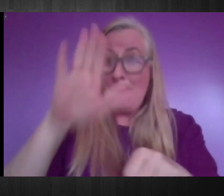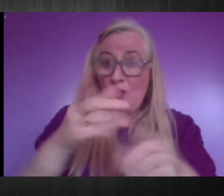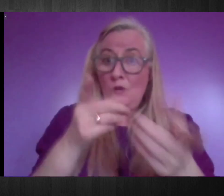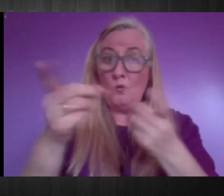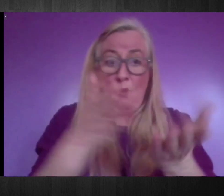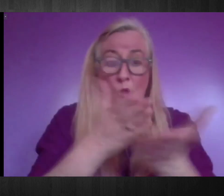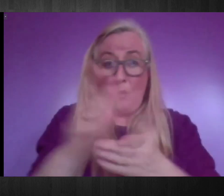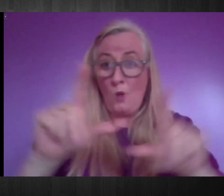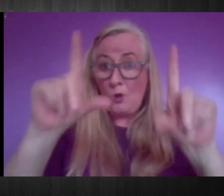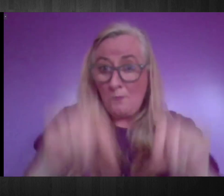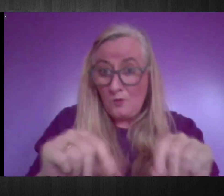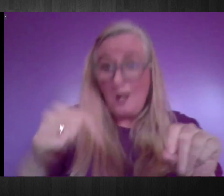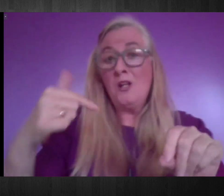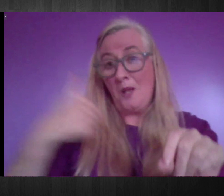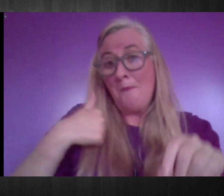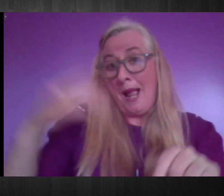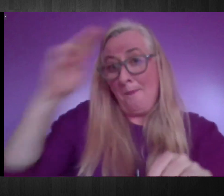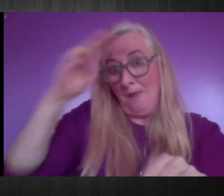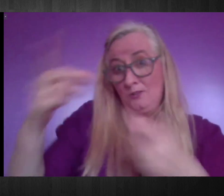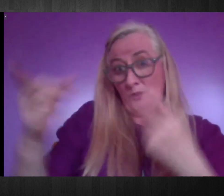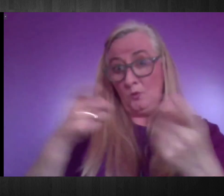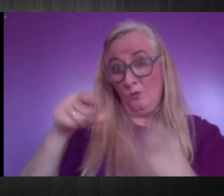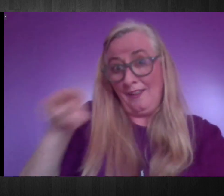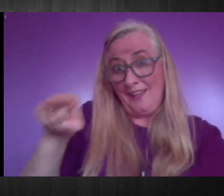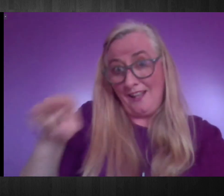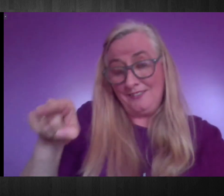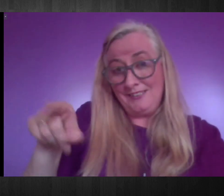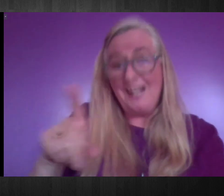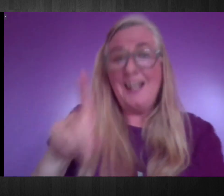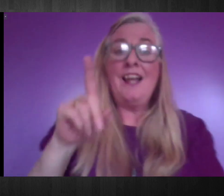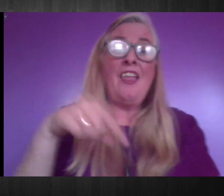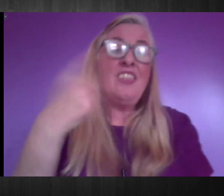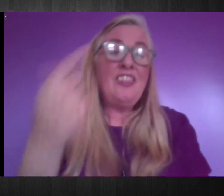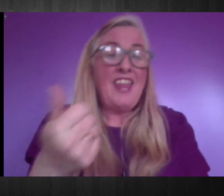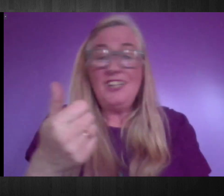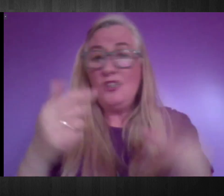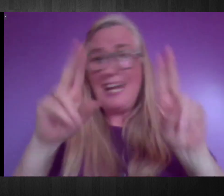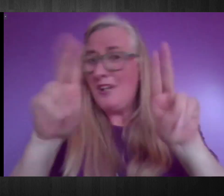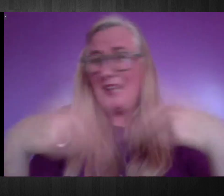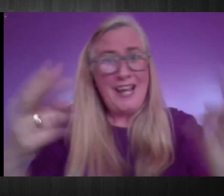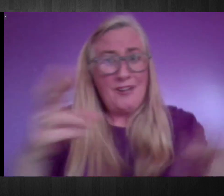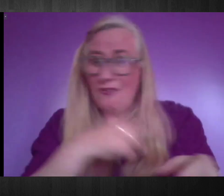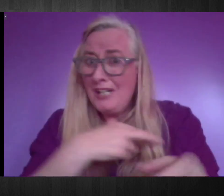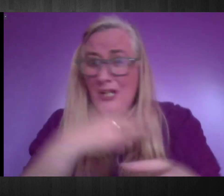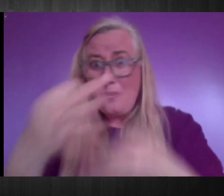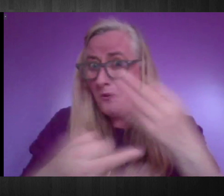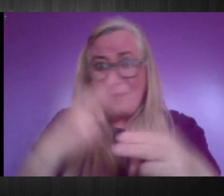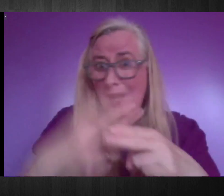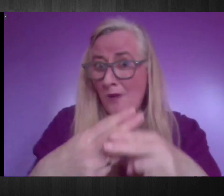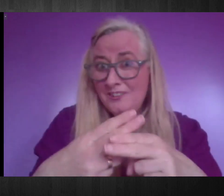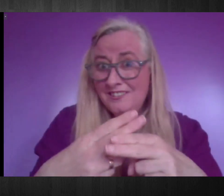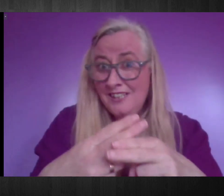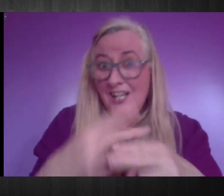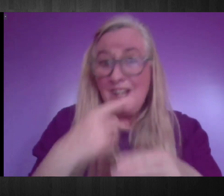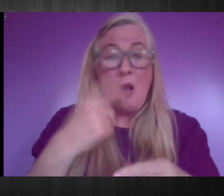was done by my boss, so that was it. And then you can't really go out and meet people. I'm missing going out to